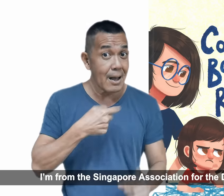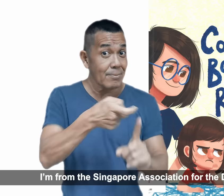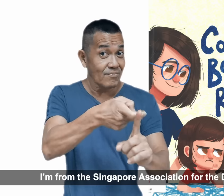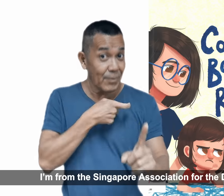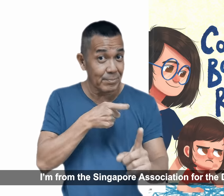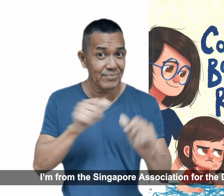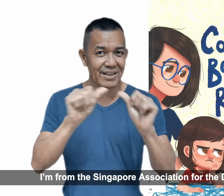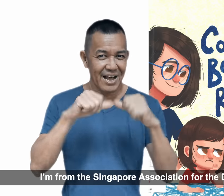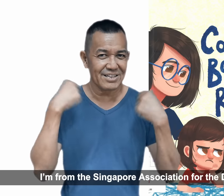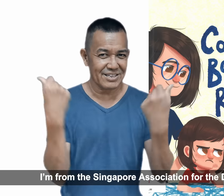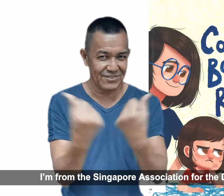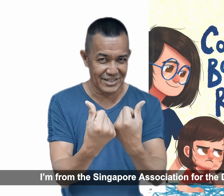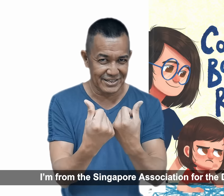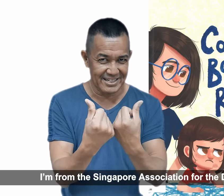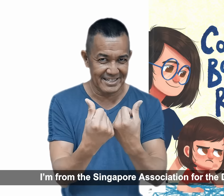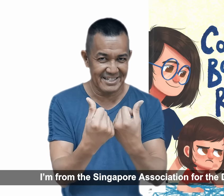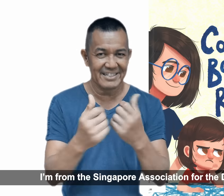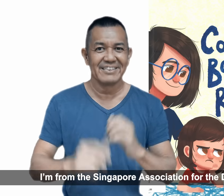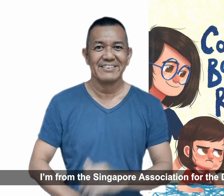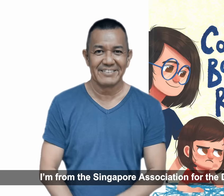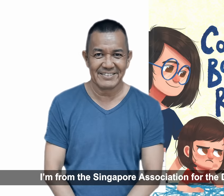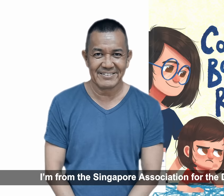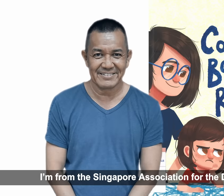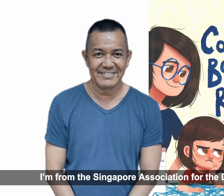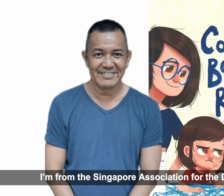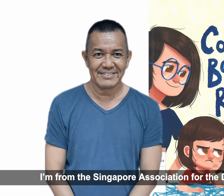I'm from Singapore Association for the Deaf.